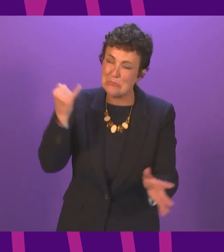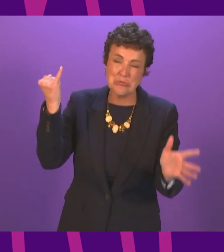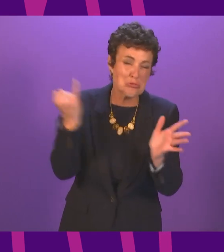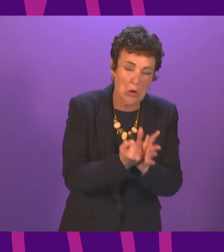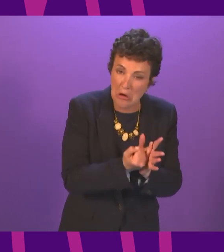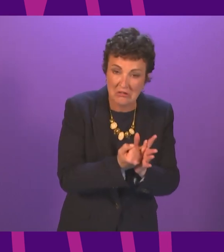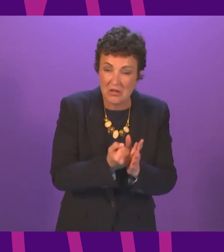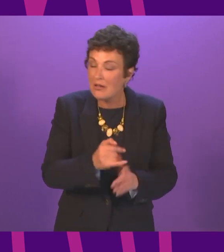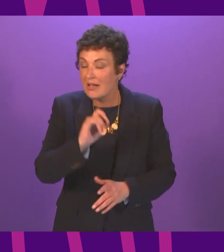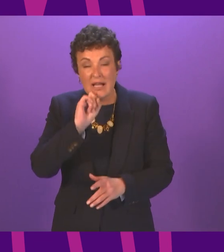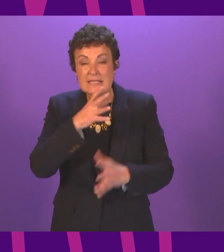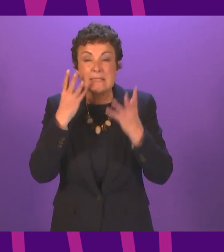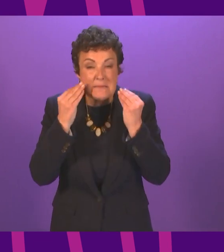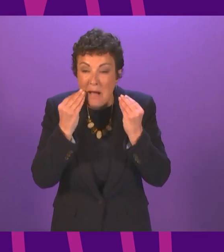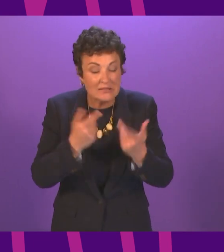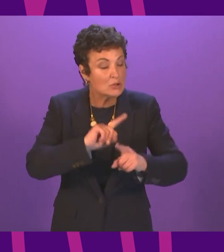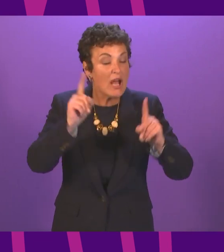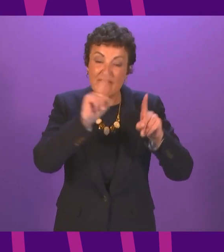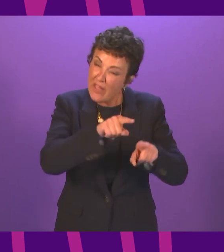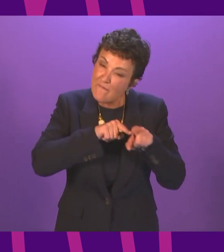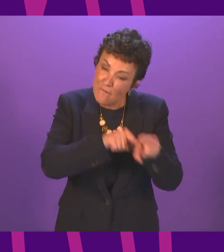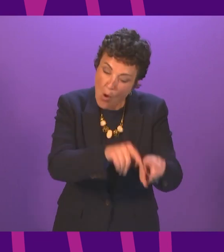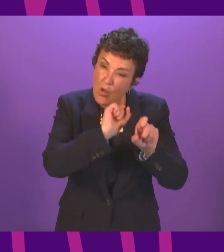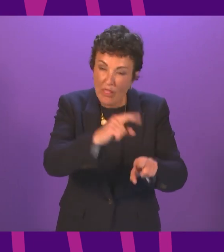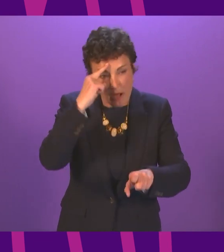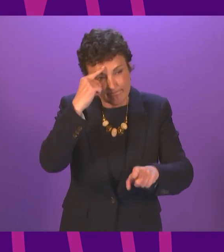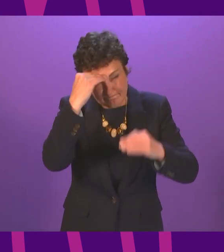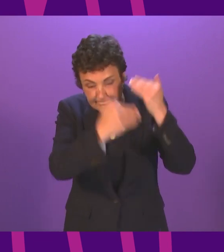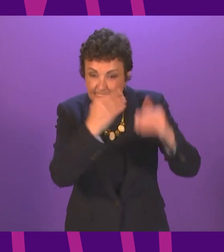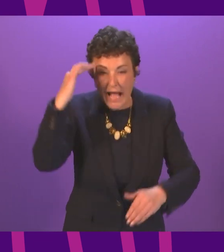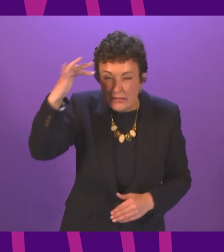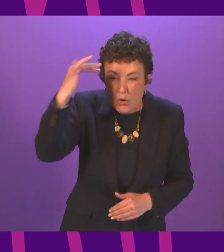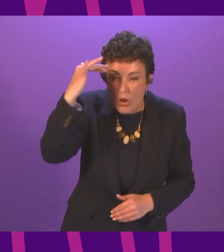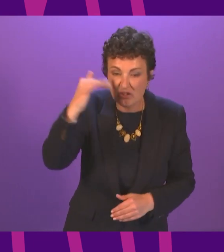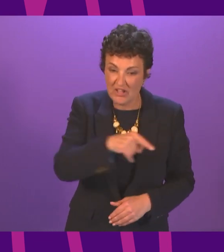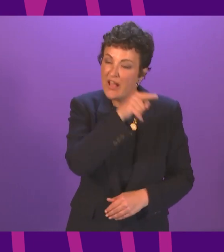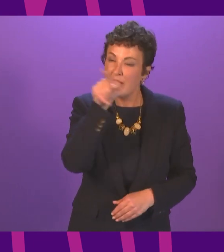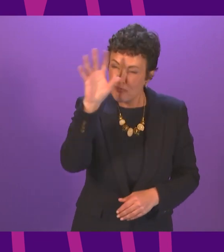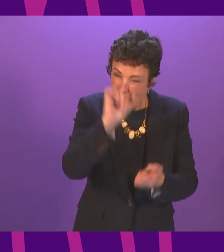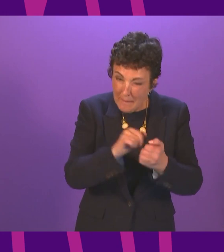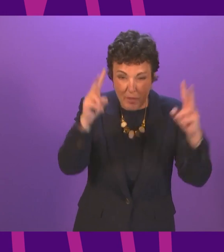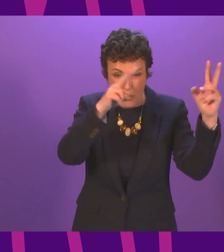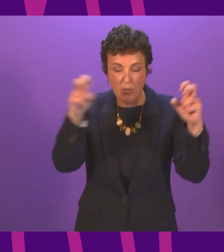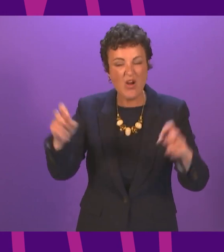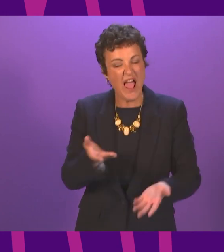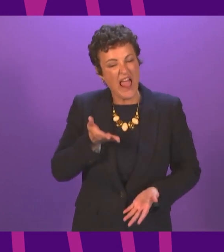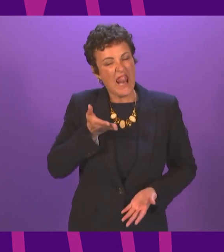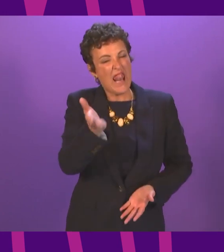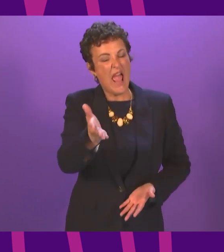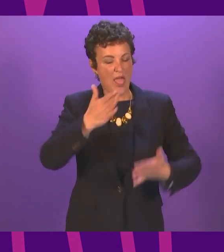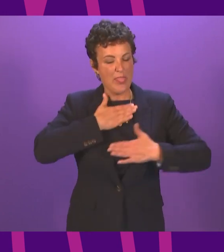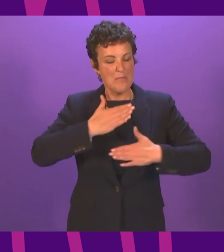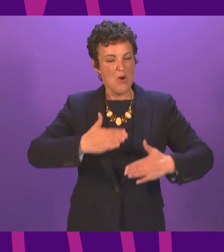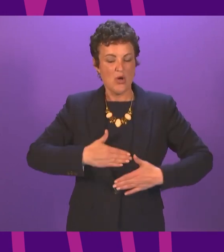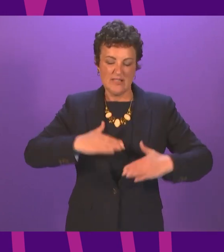continue to be wrong however many more lives we sacrifice to it letting the bodies pile high in their thousands isn't a